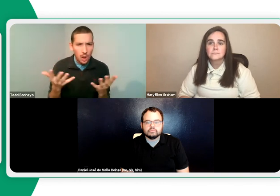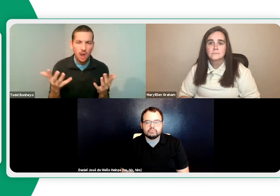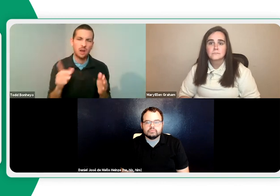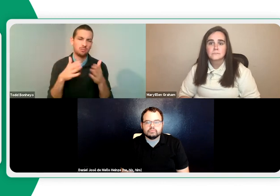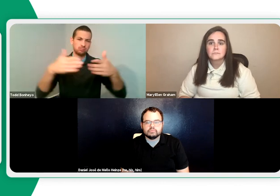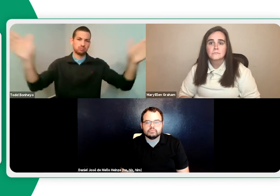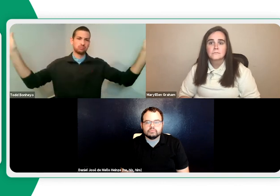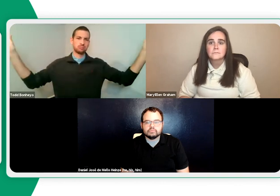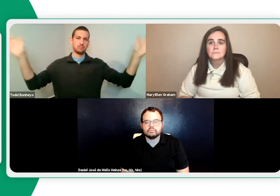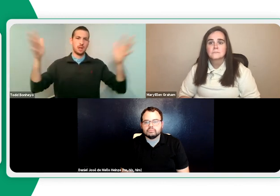involved in distance learning?